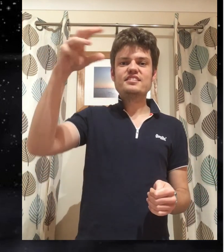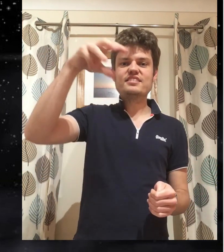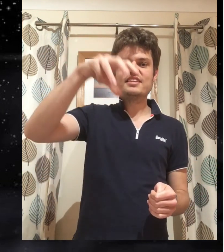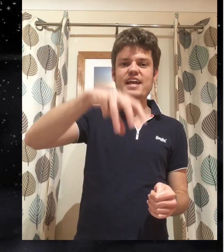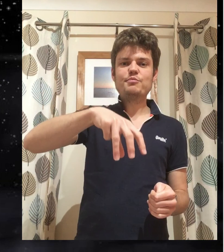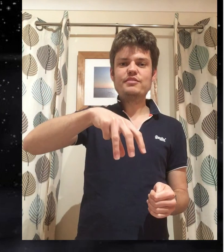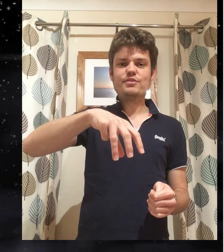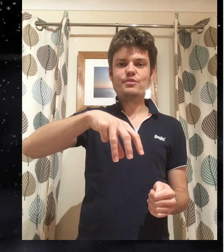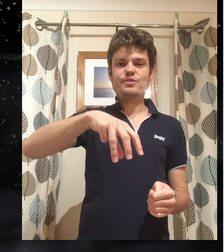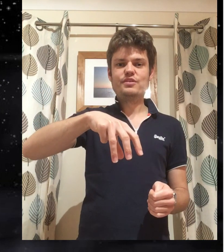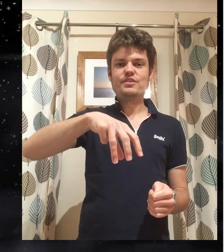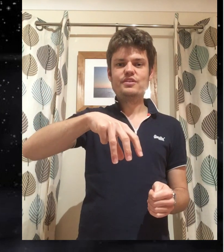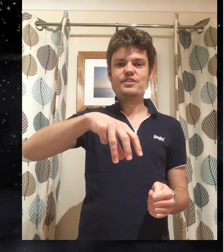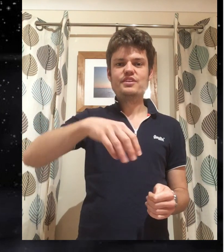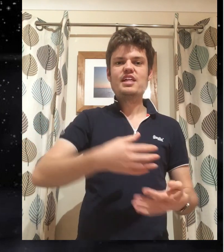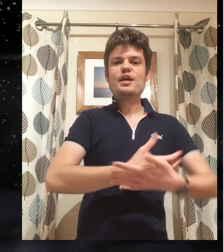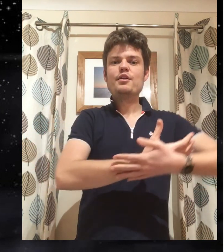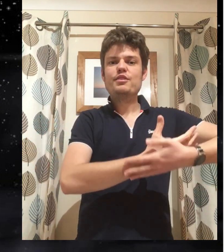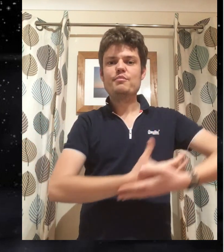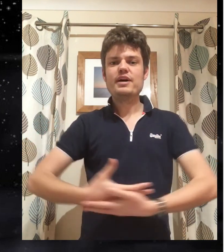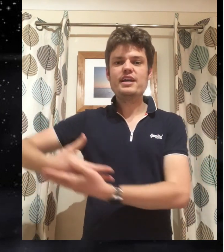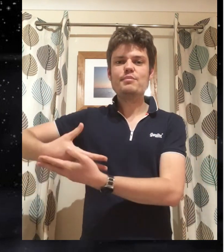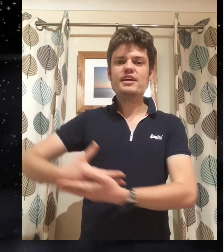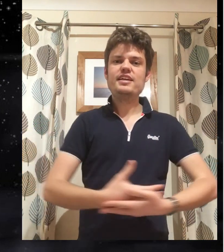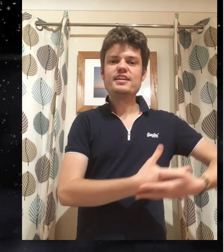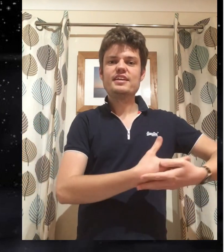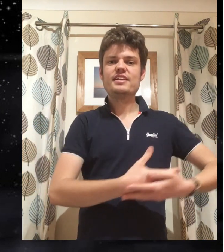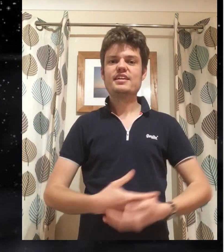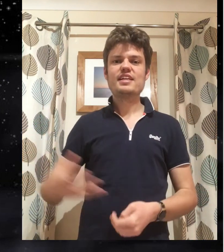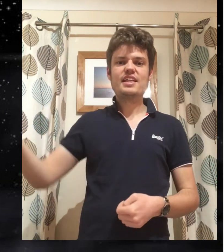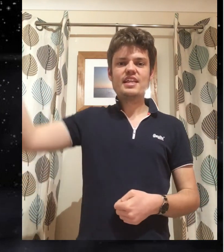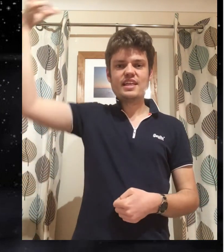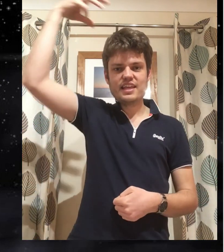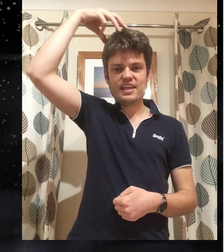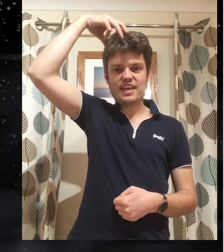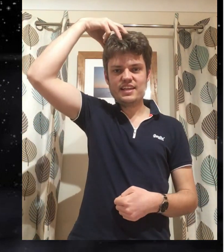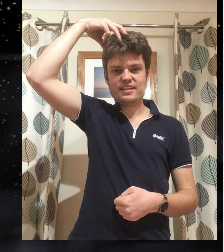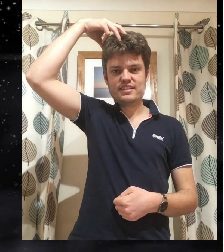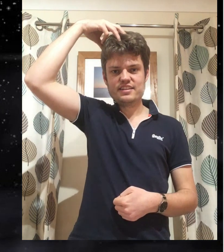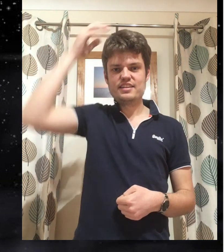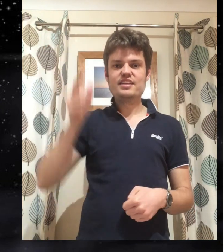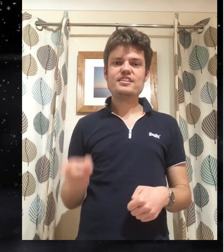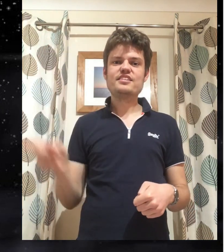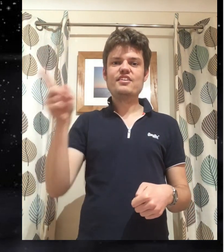to set before the baby king